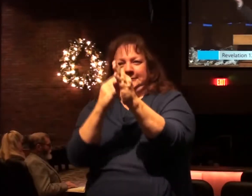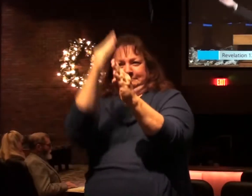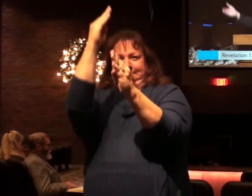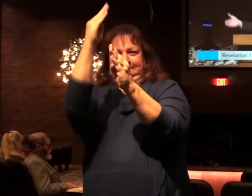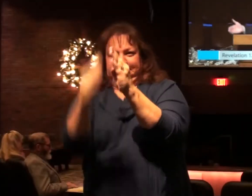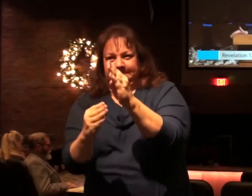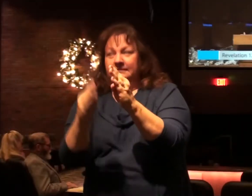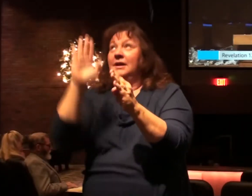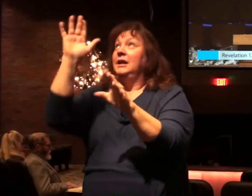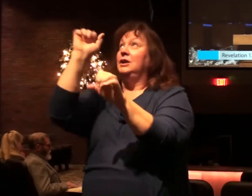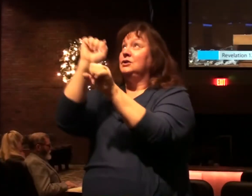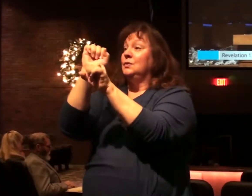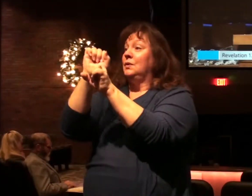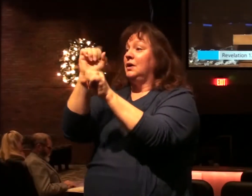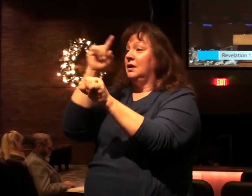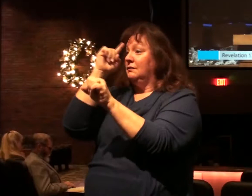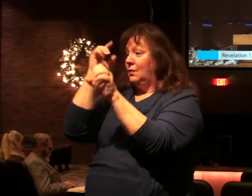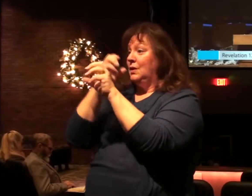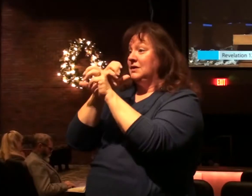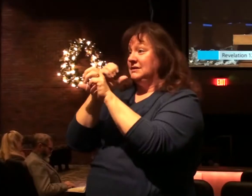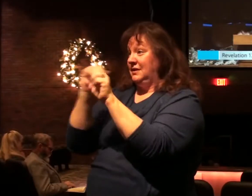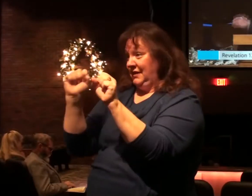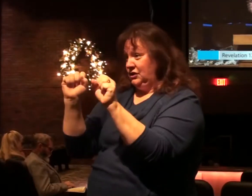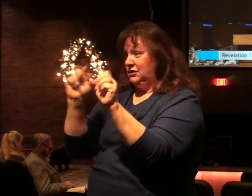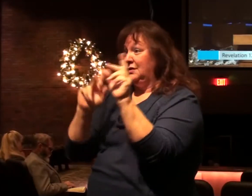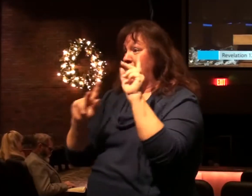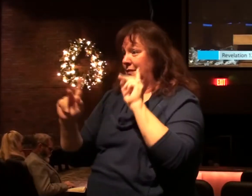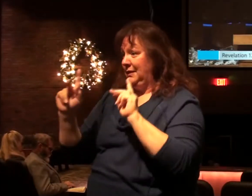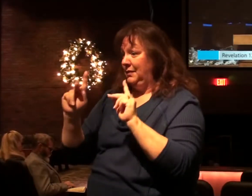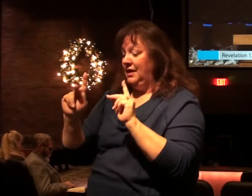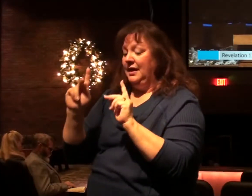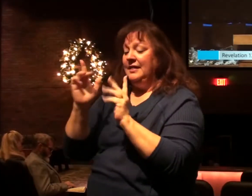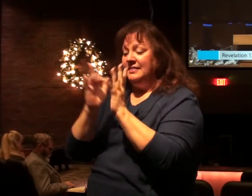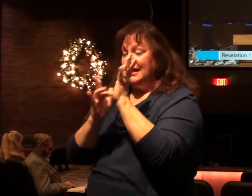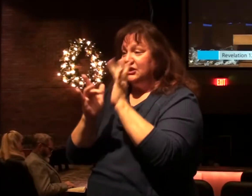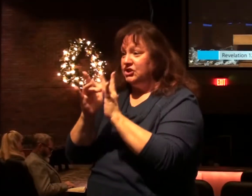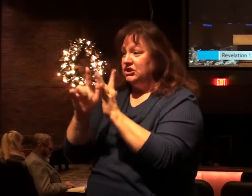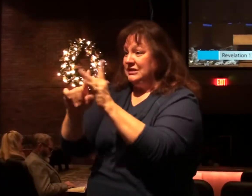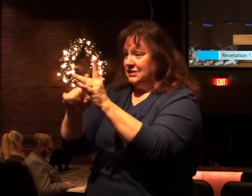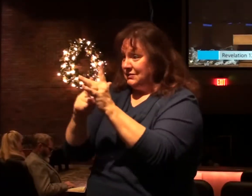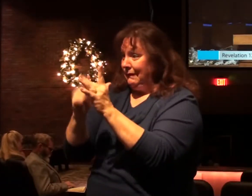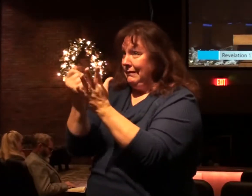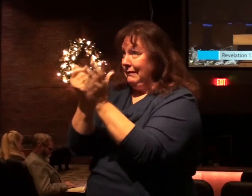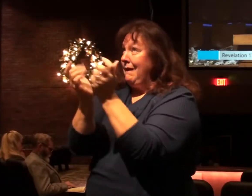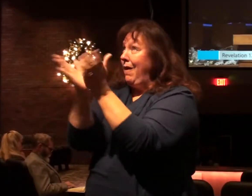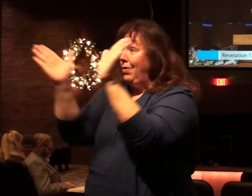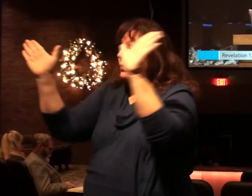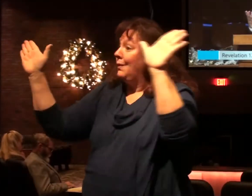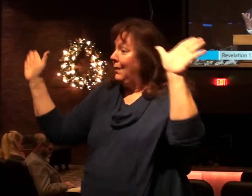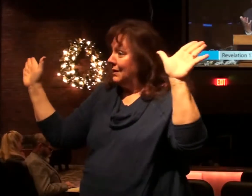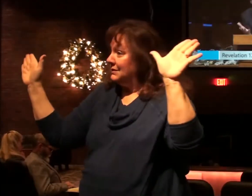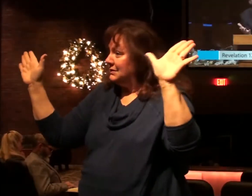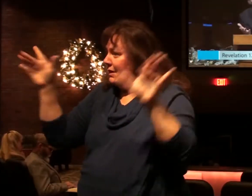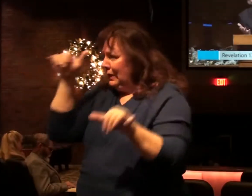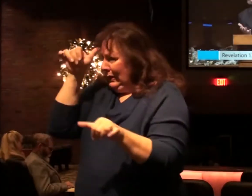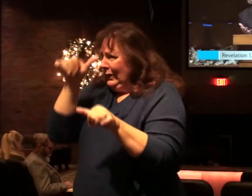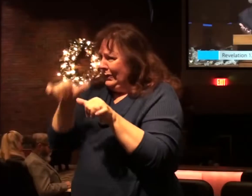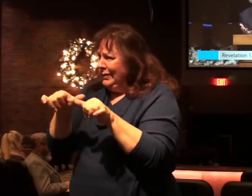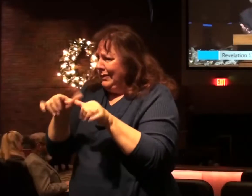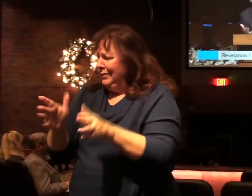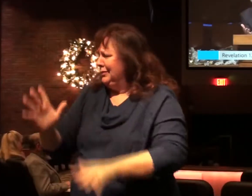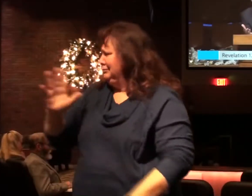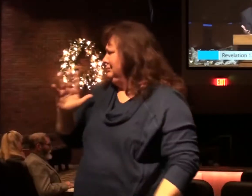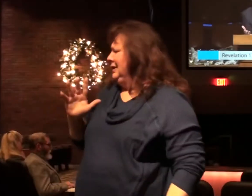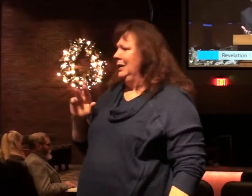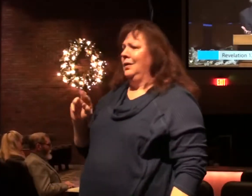God's work of redemption accomplished by Christ on the cross. Remember, if you were here back